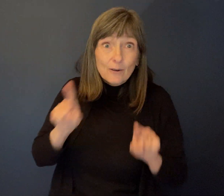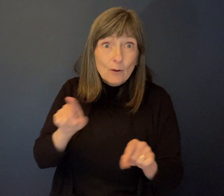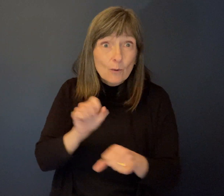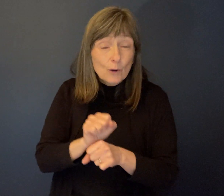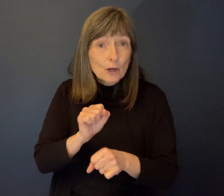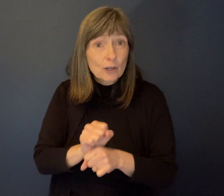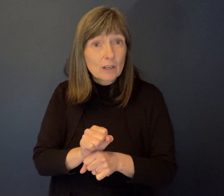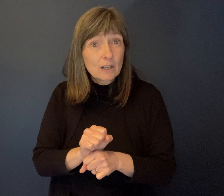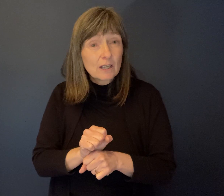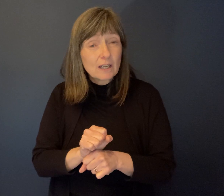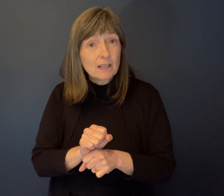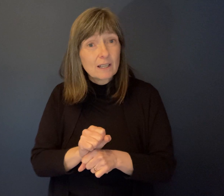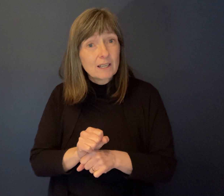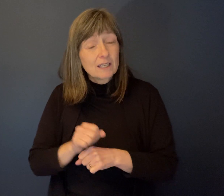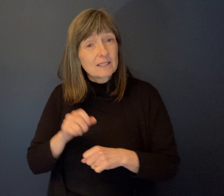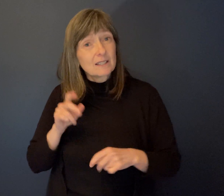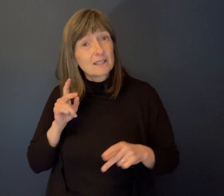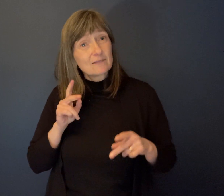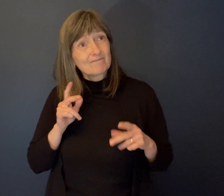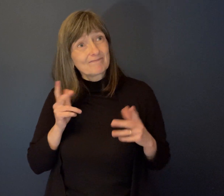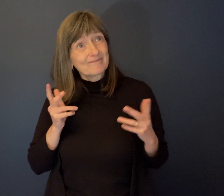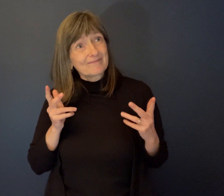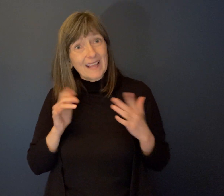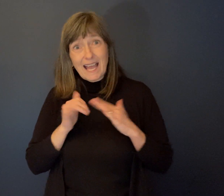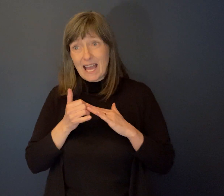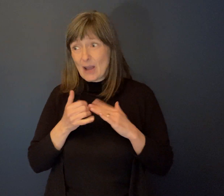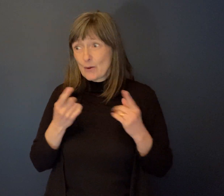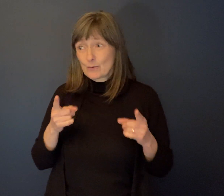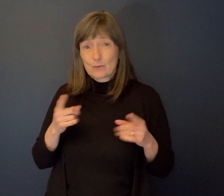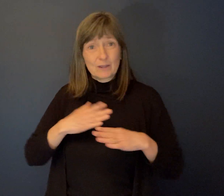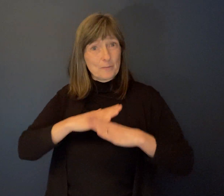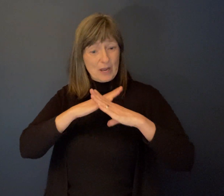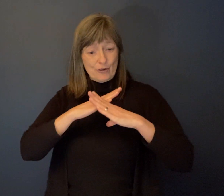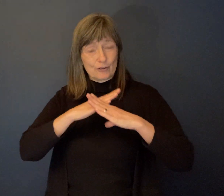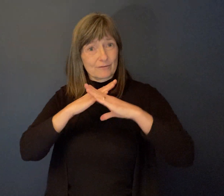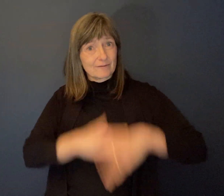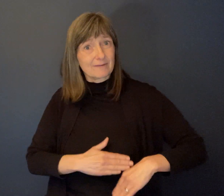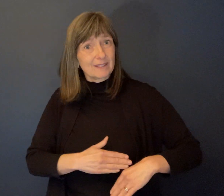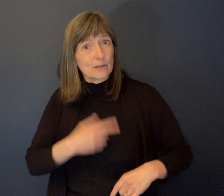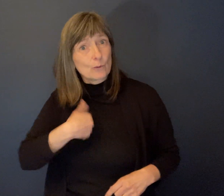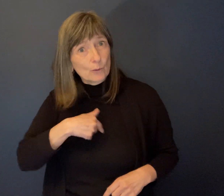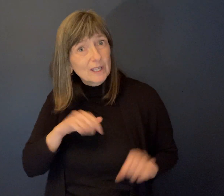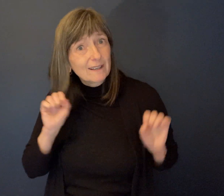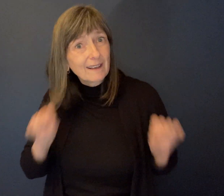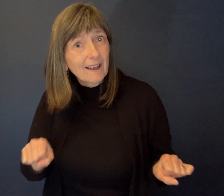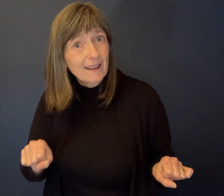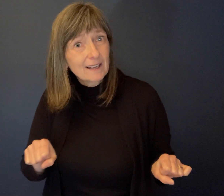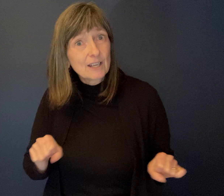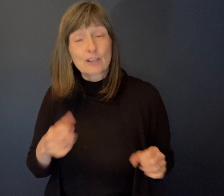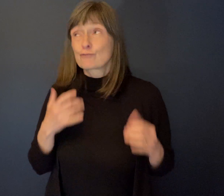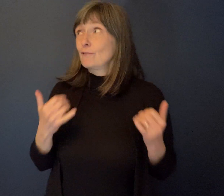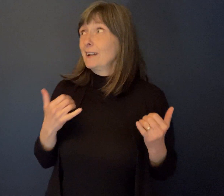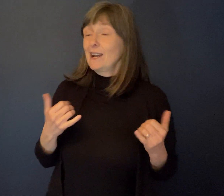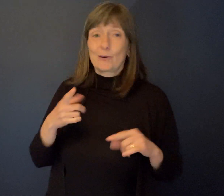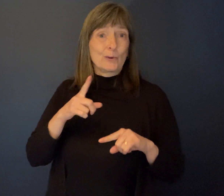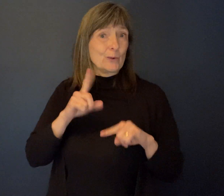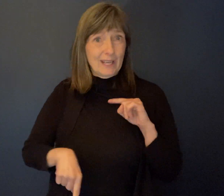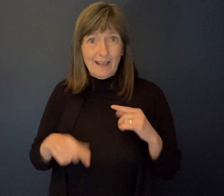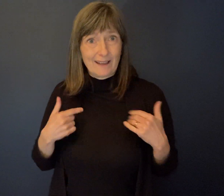then we needed to change what was preventing that from happening because we weren't able to do a lot of those things. And just basically